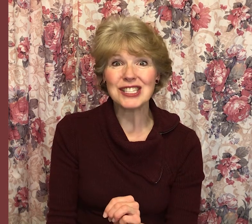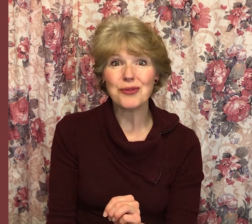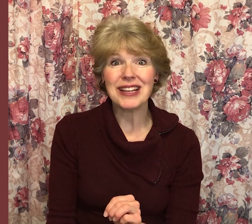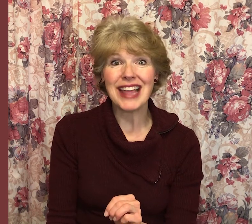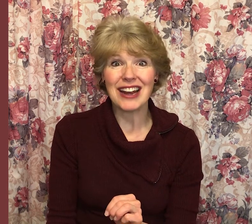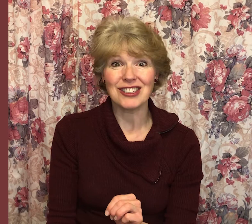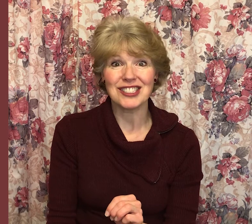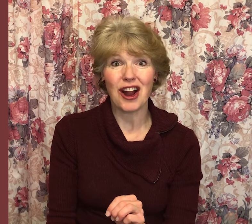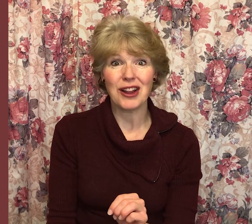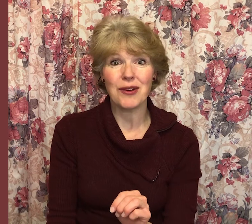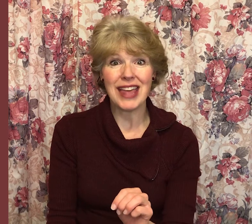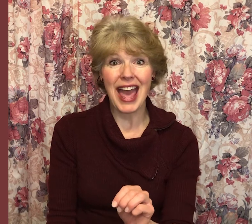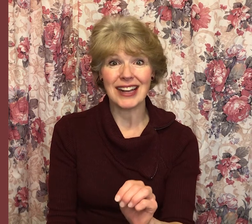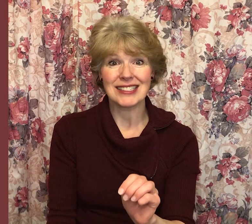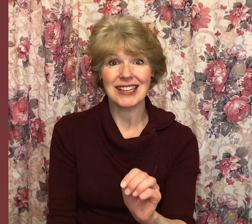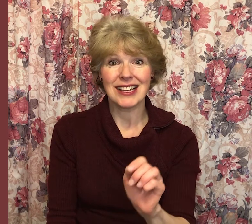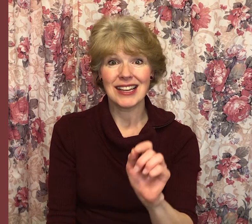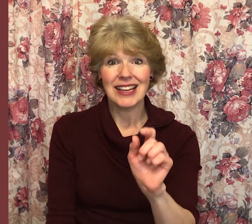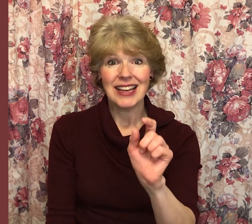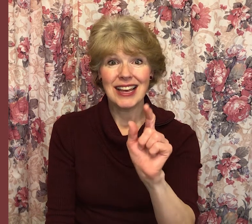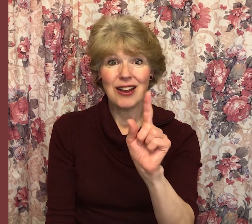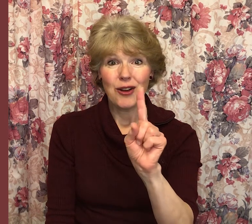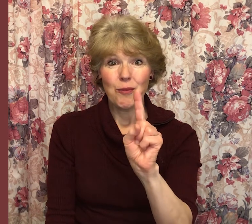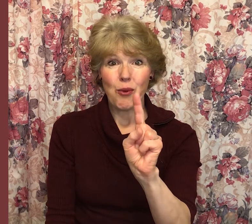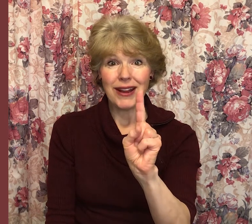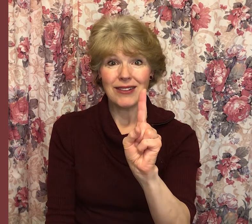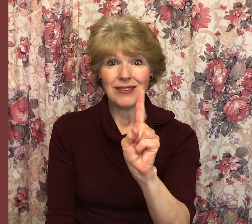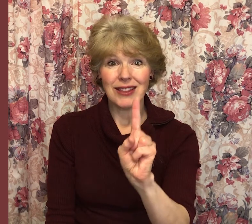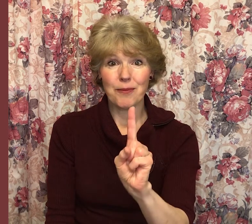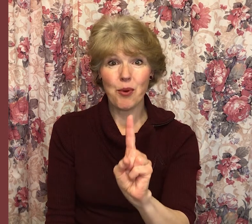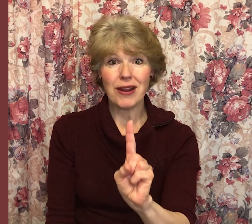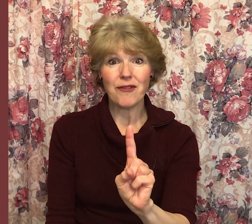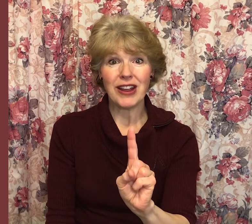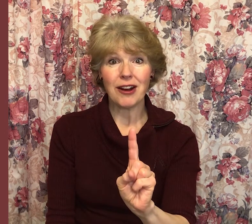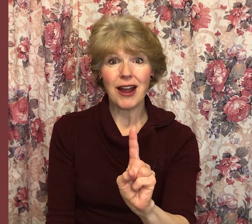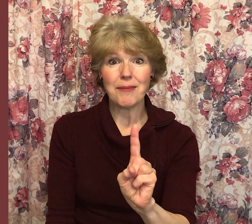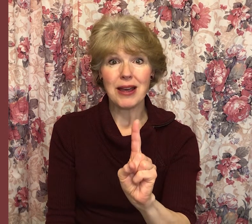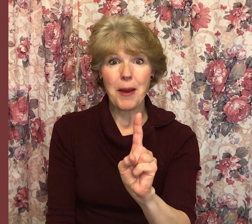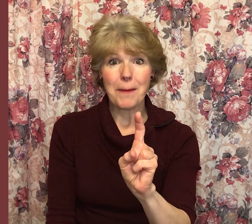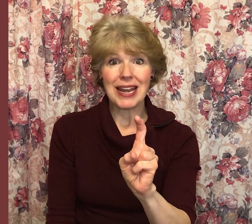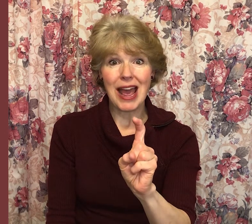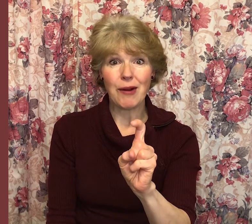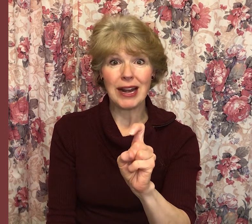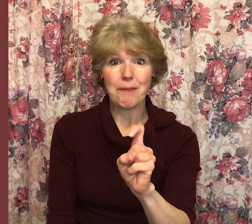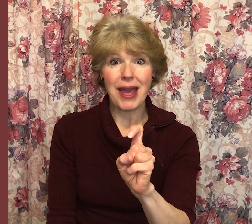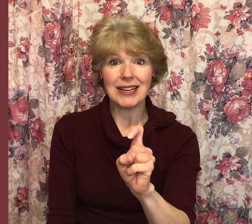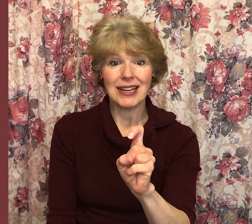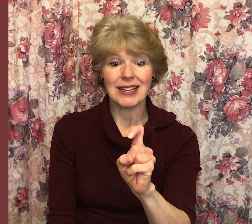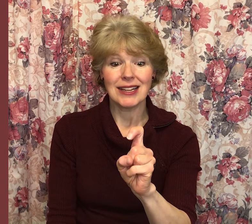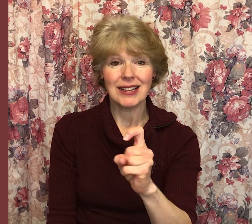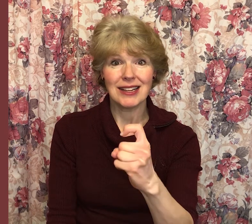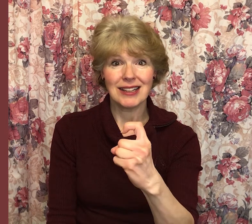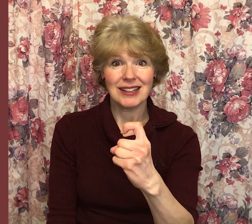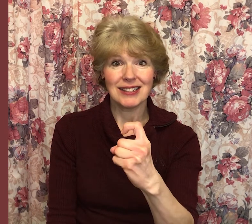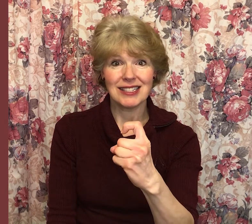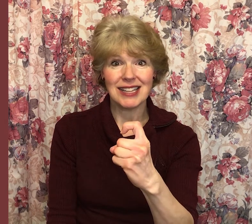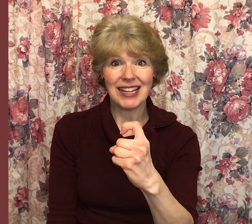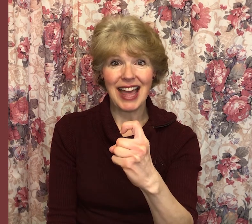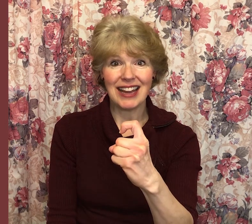three letters starting with X. Point the pointer finger up, but now we're going to bend it. Just like that.